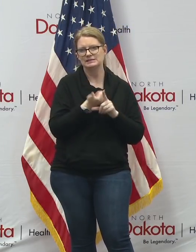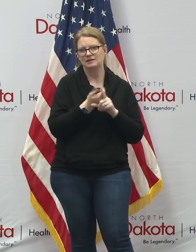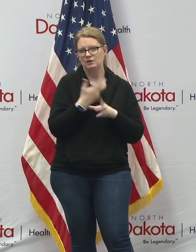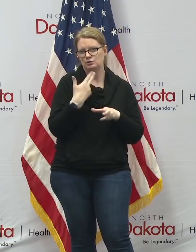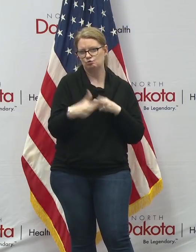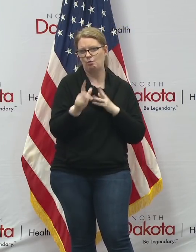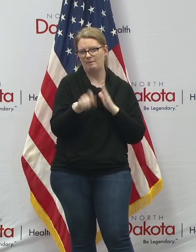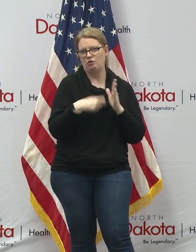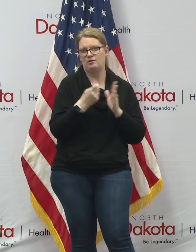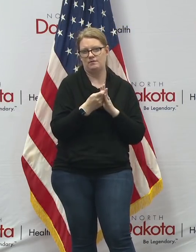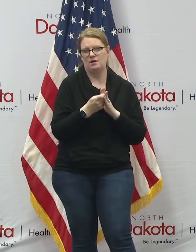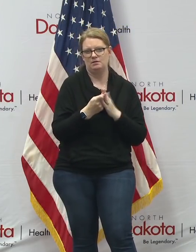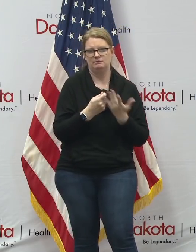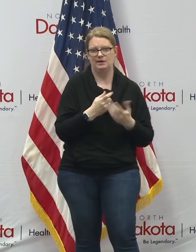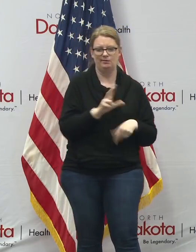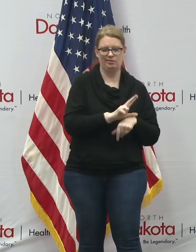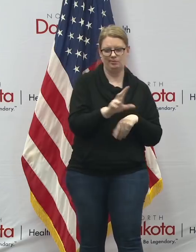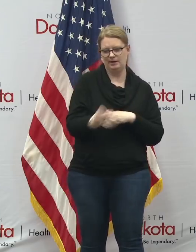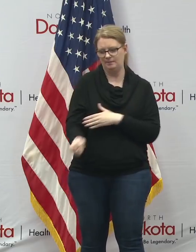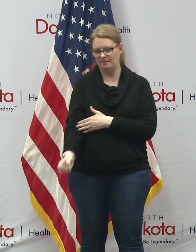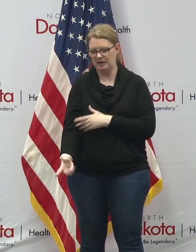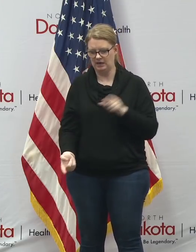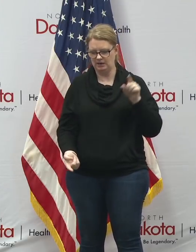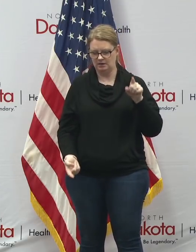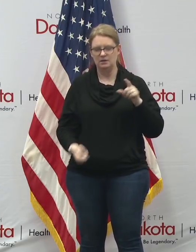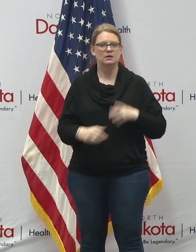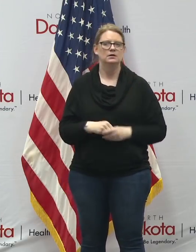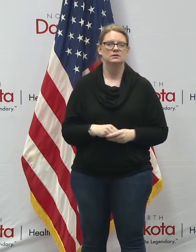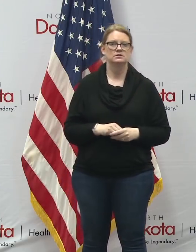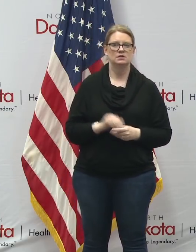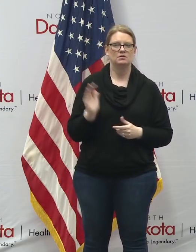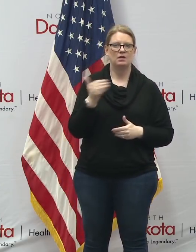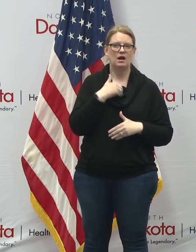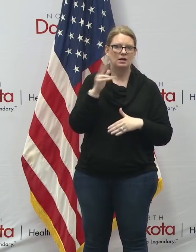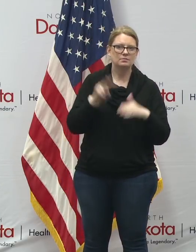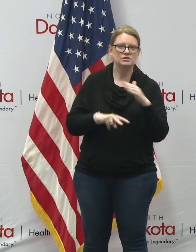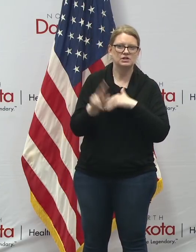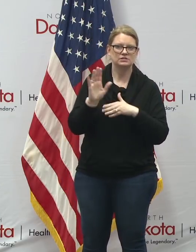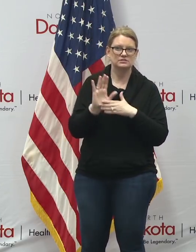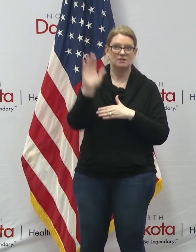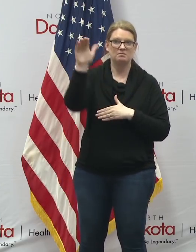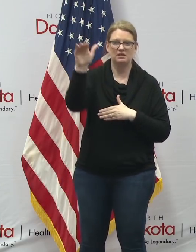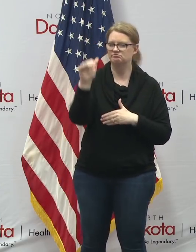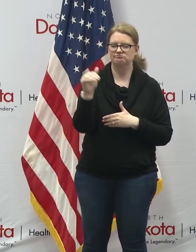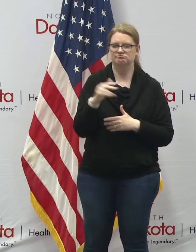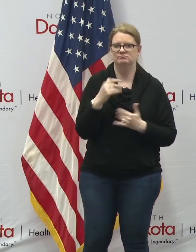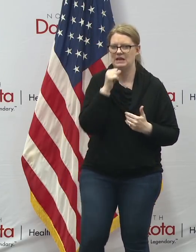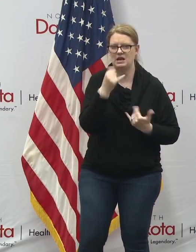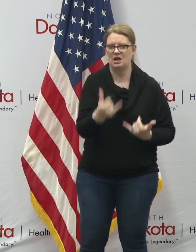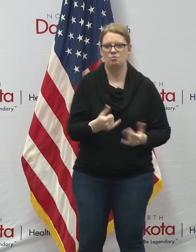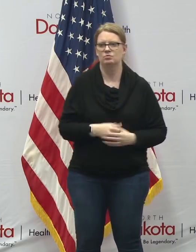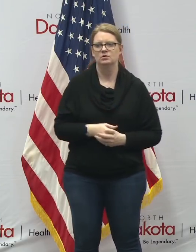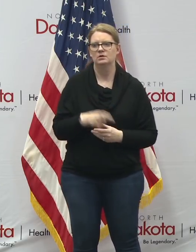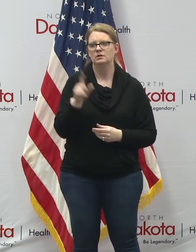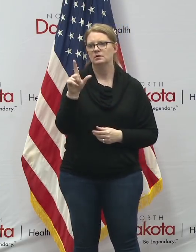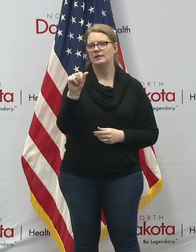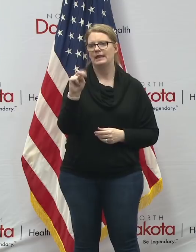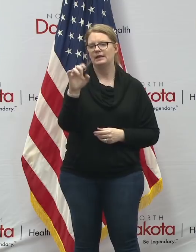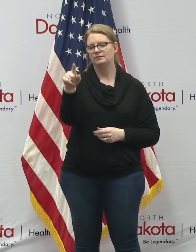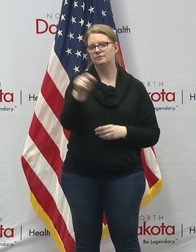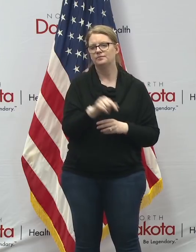period so uh we're not not updating our our projections on peaks at this time lane